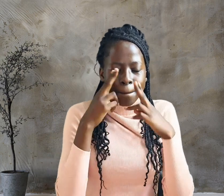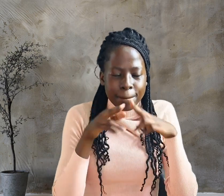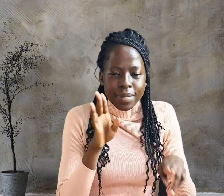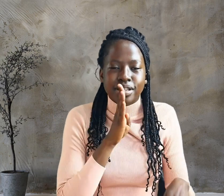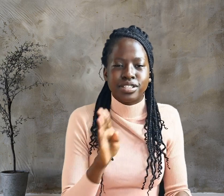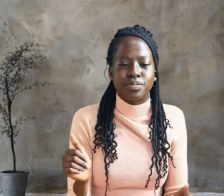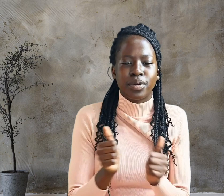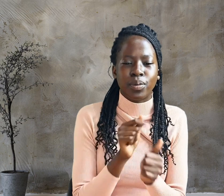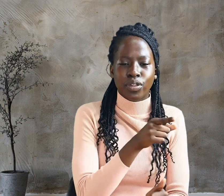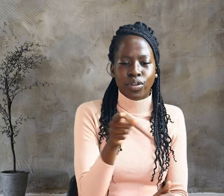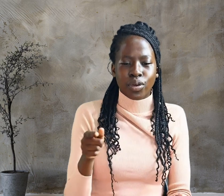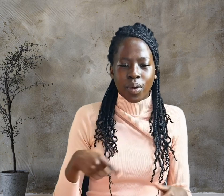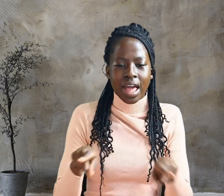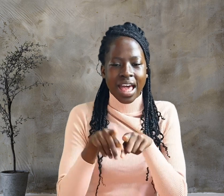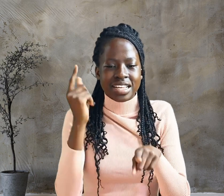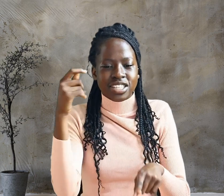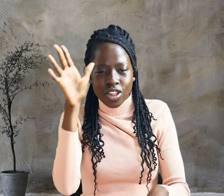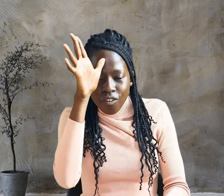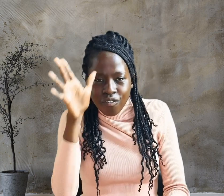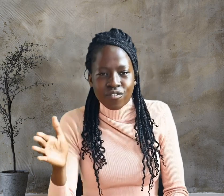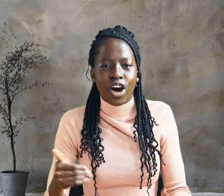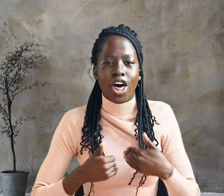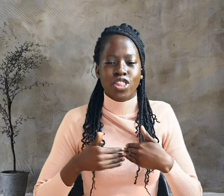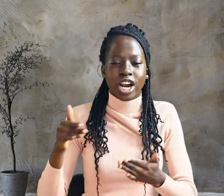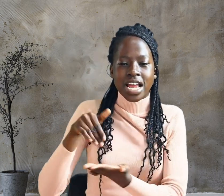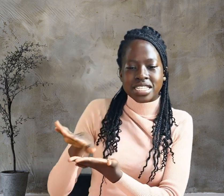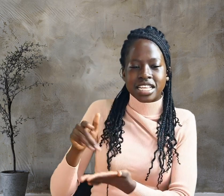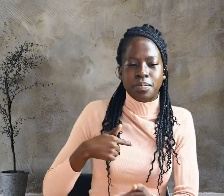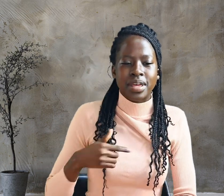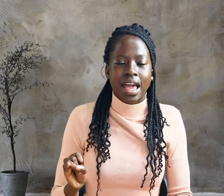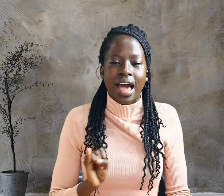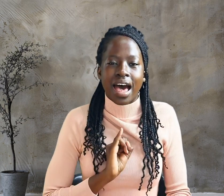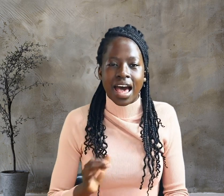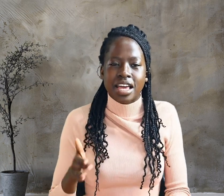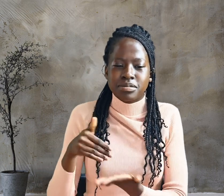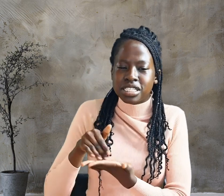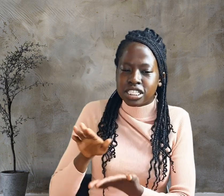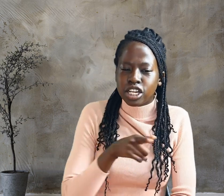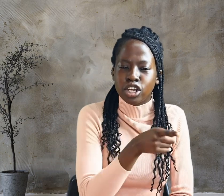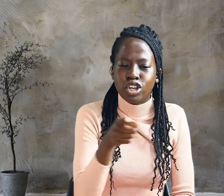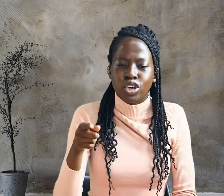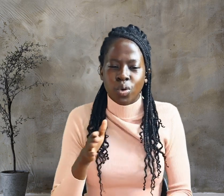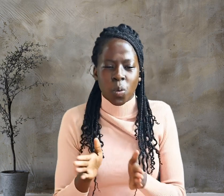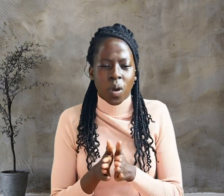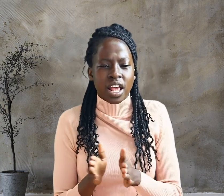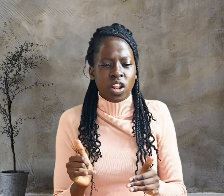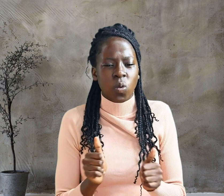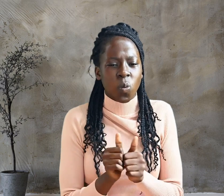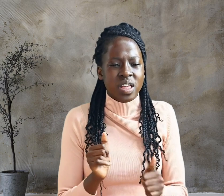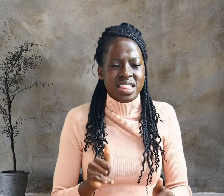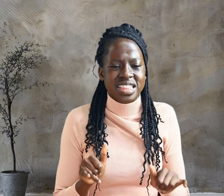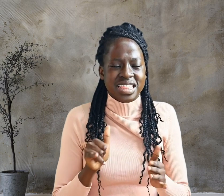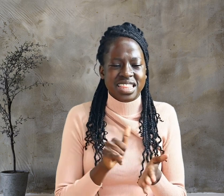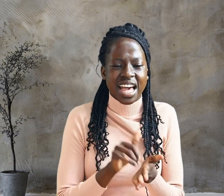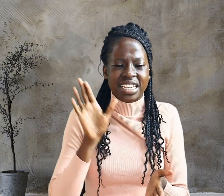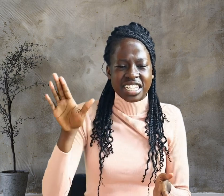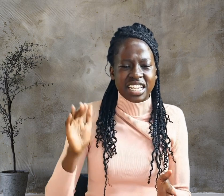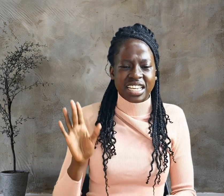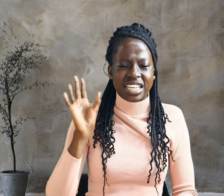As the Father has sent me, I am sending you. And with that, he breathed